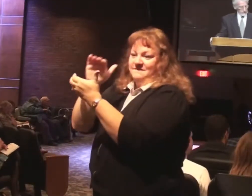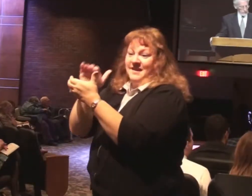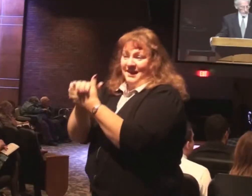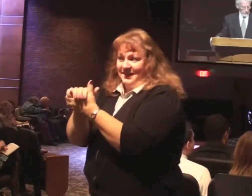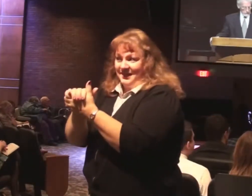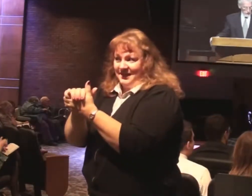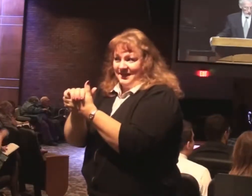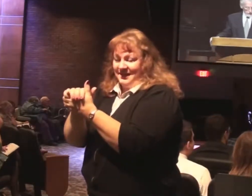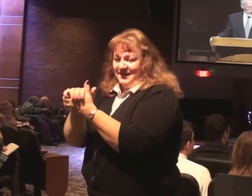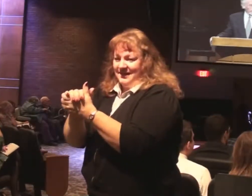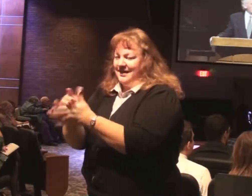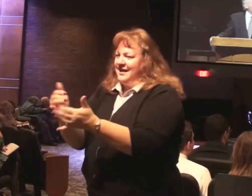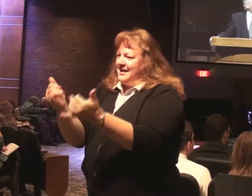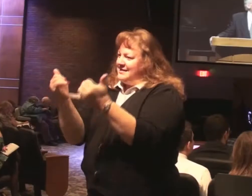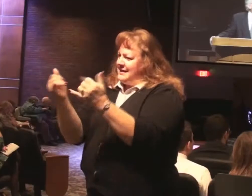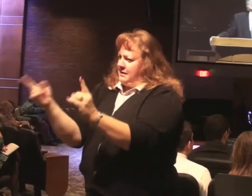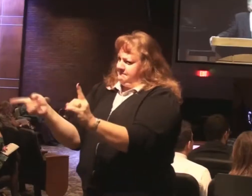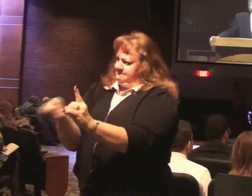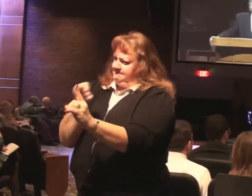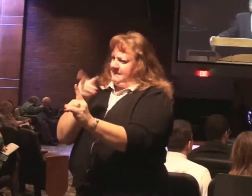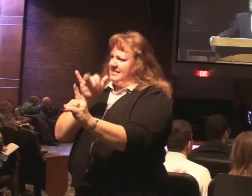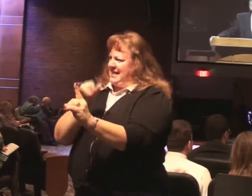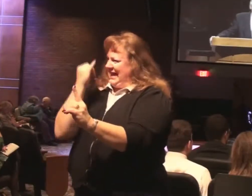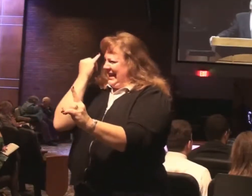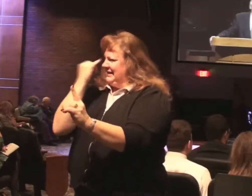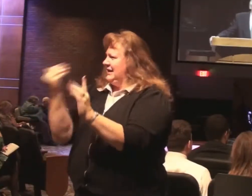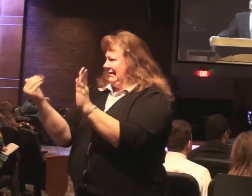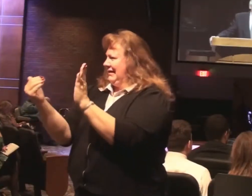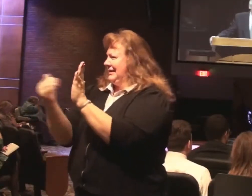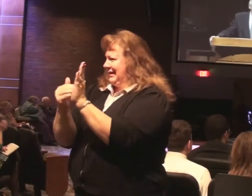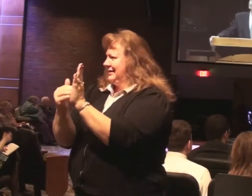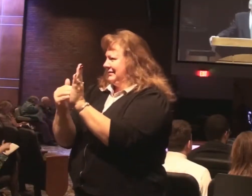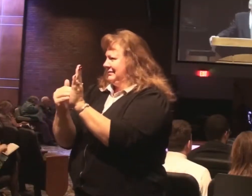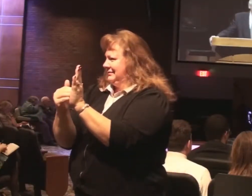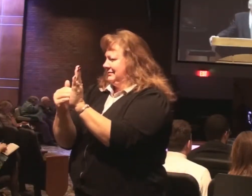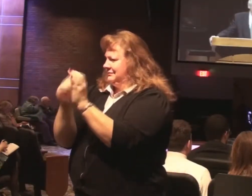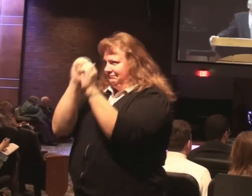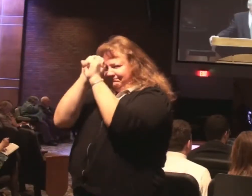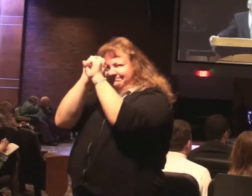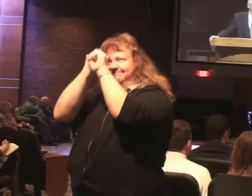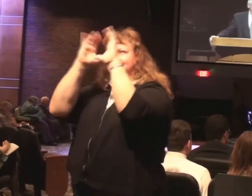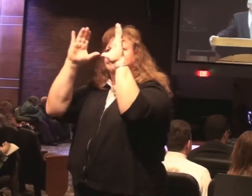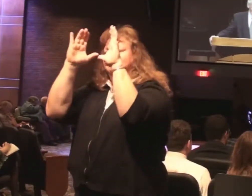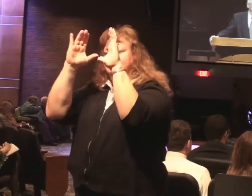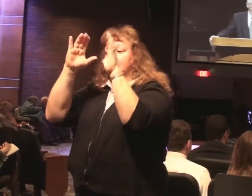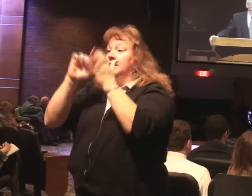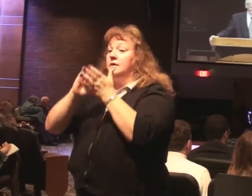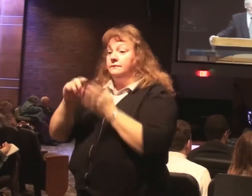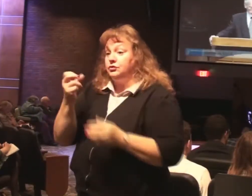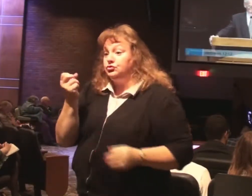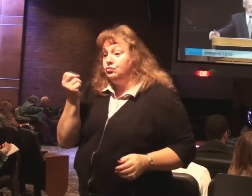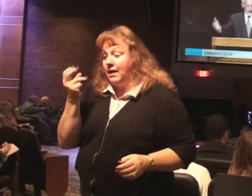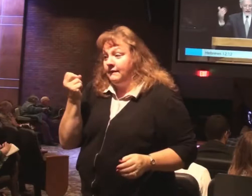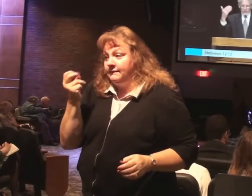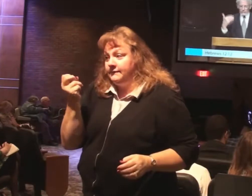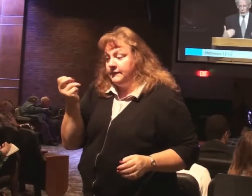he's going to come back to that athletic analogy or picture. In verse 12 he says, Therefore,